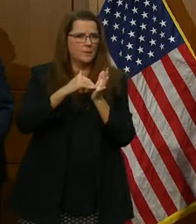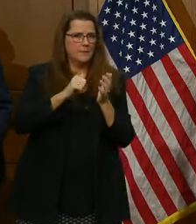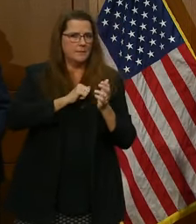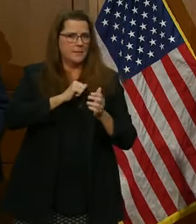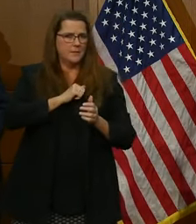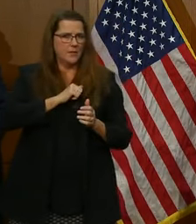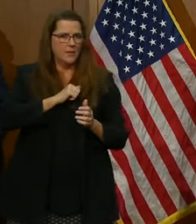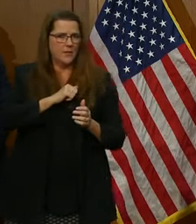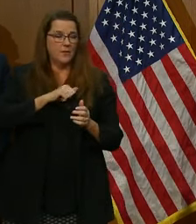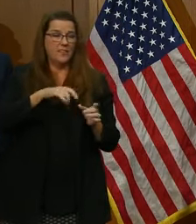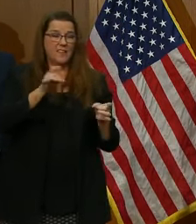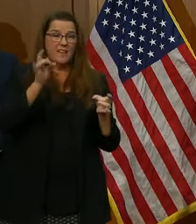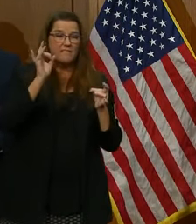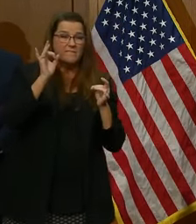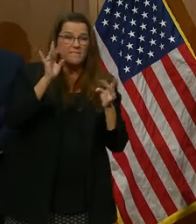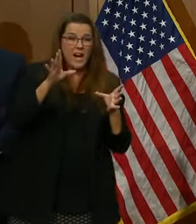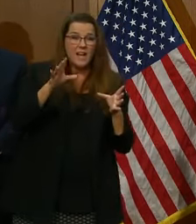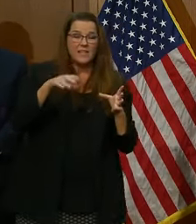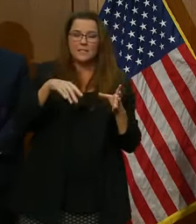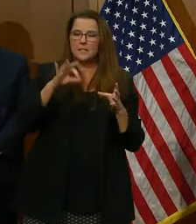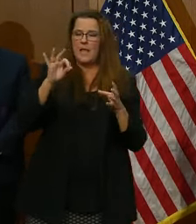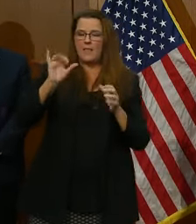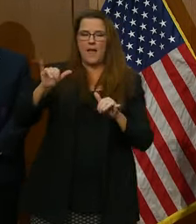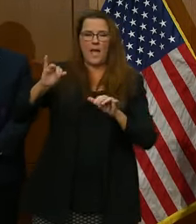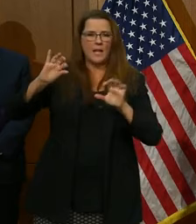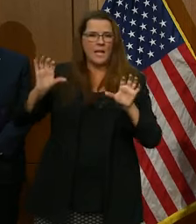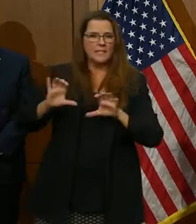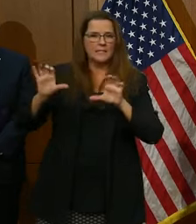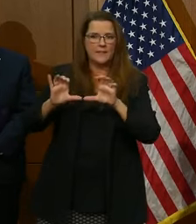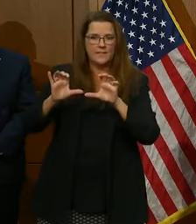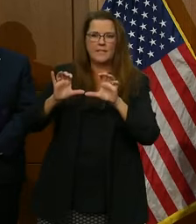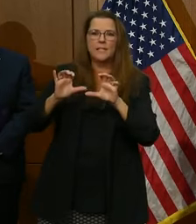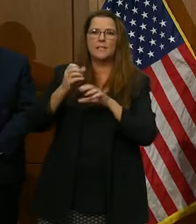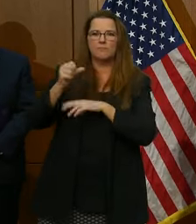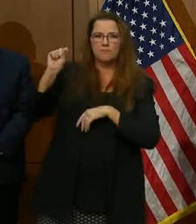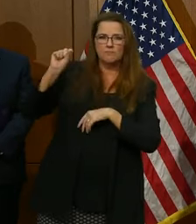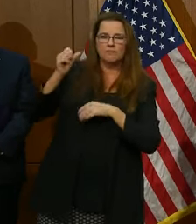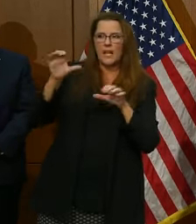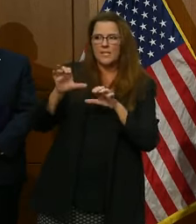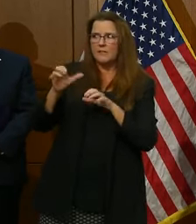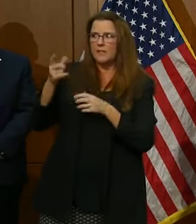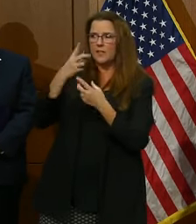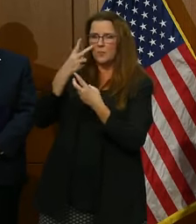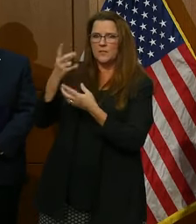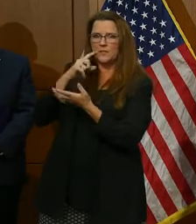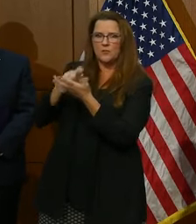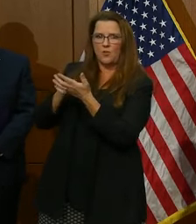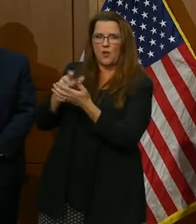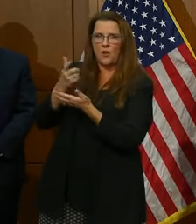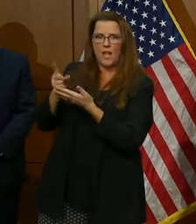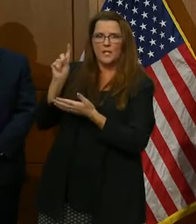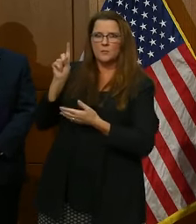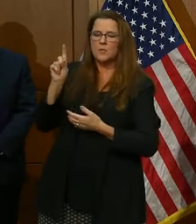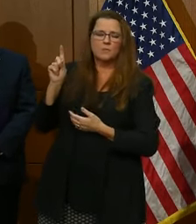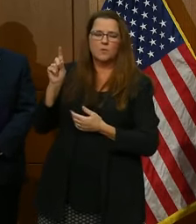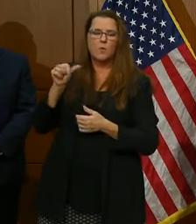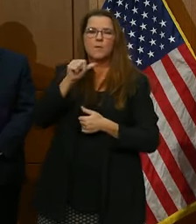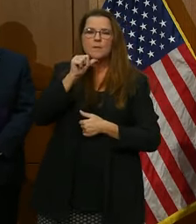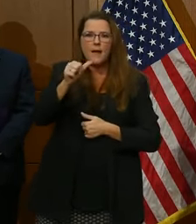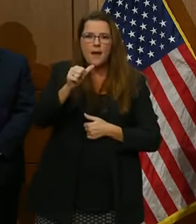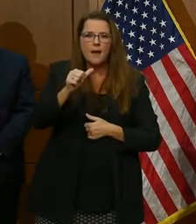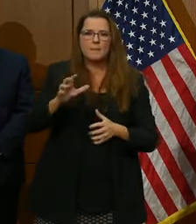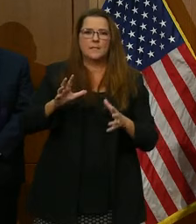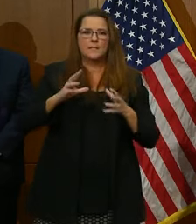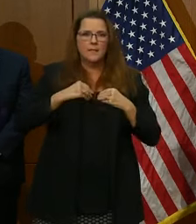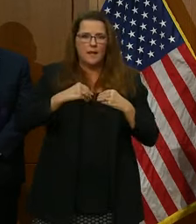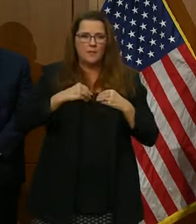the violence and the insurrectionist activities that we saw at our nation's capital will not be tolerated in